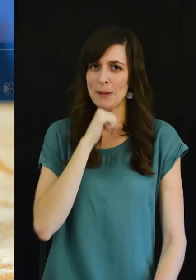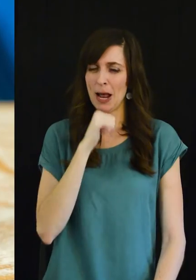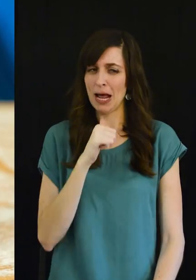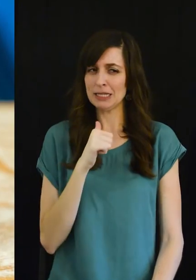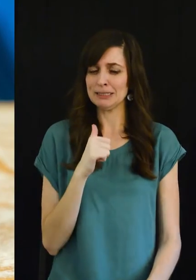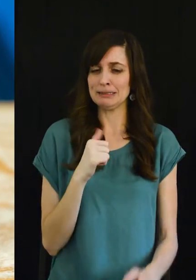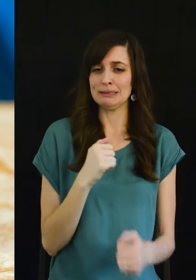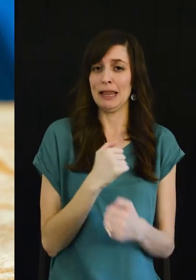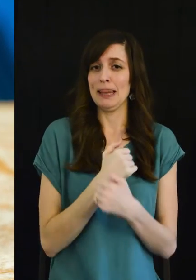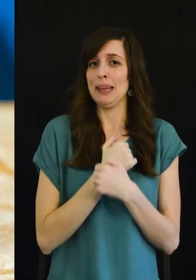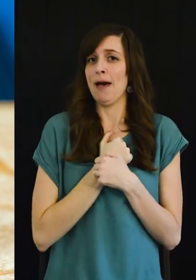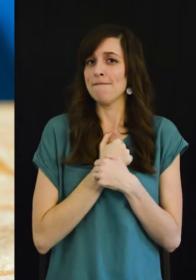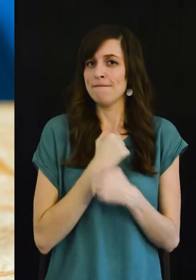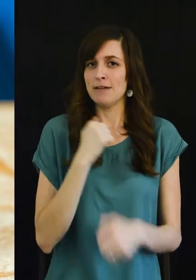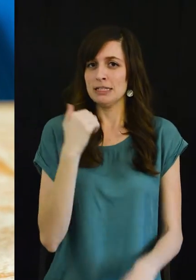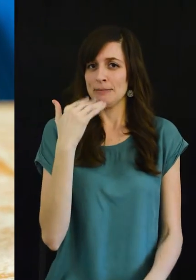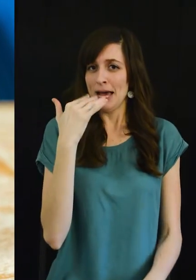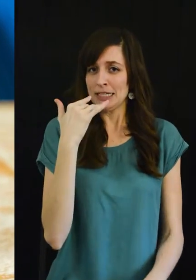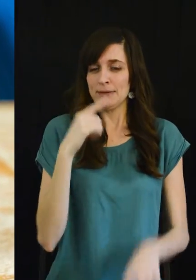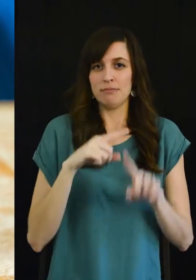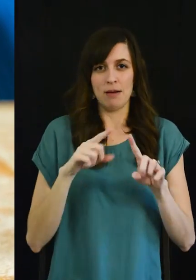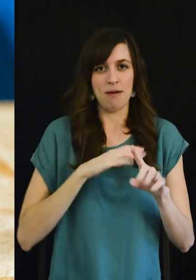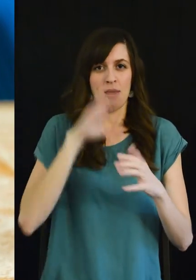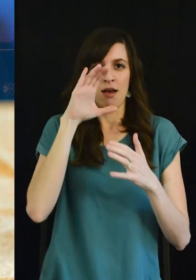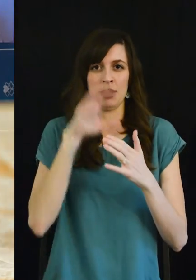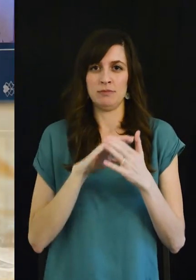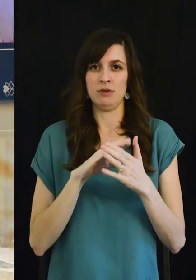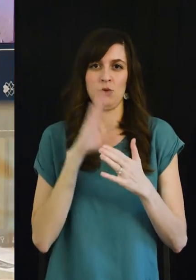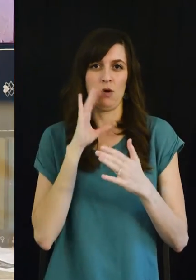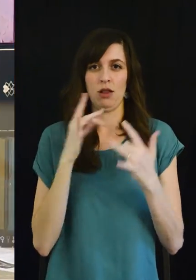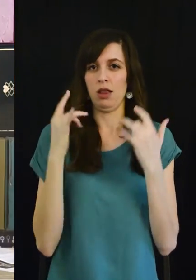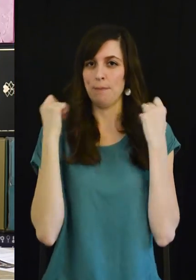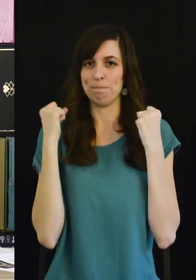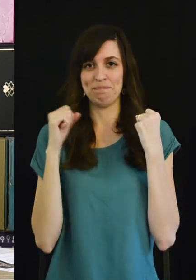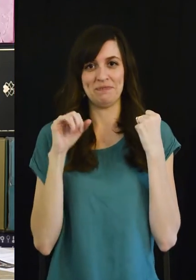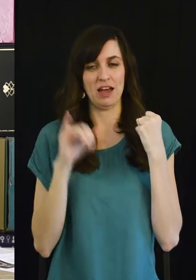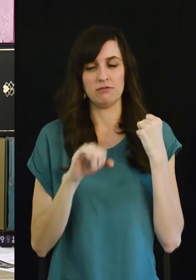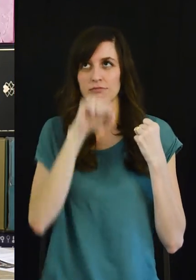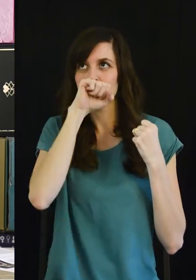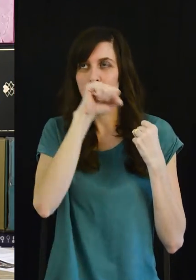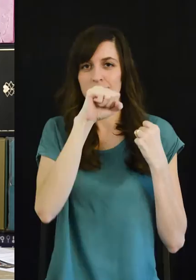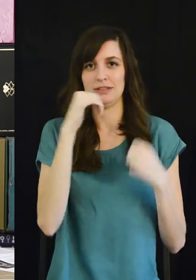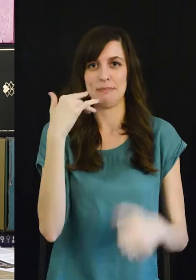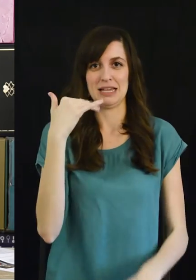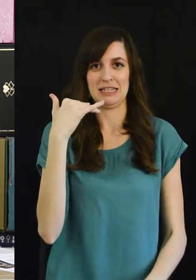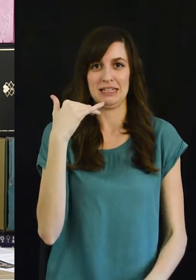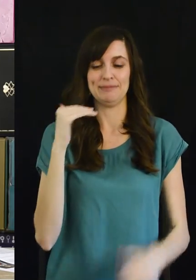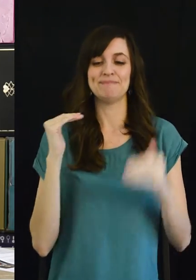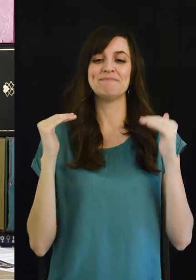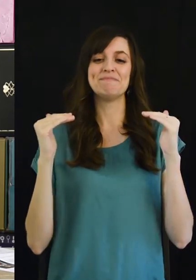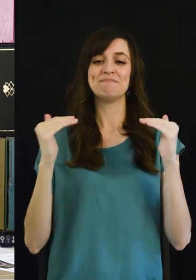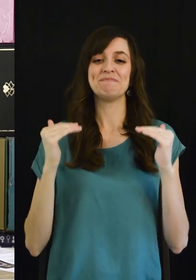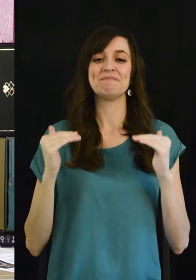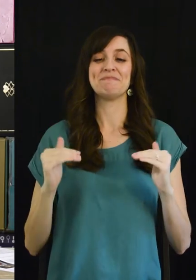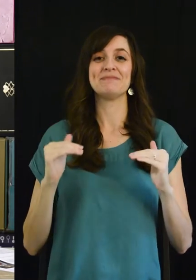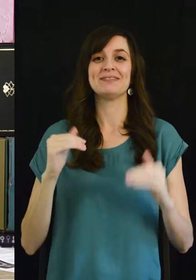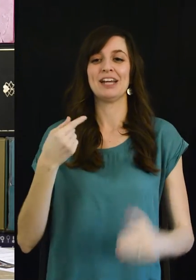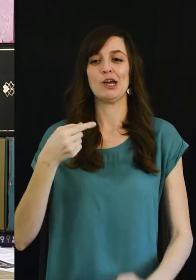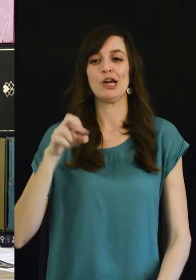my hubby is so I can guarantee you he'll be diving into that stone ground white